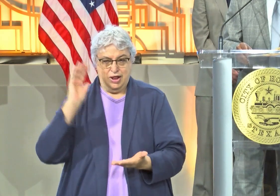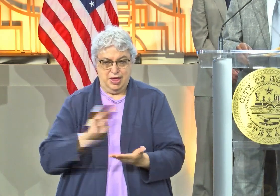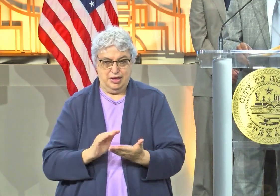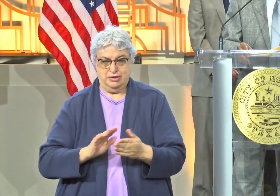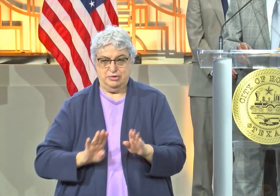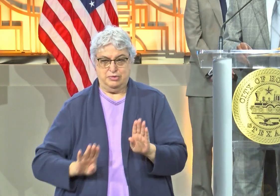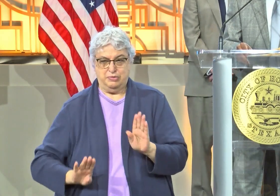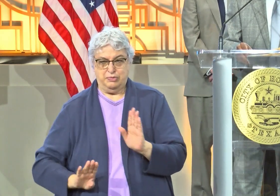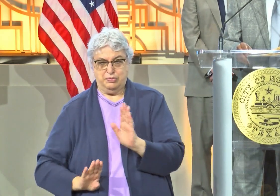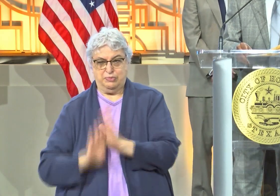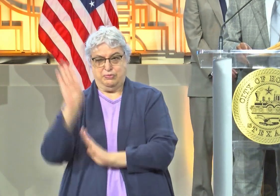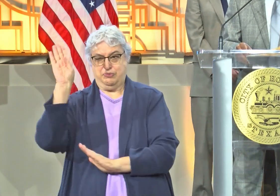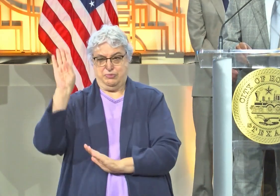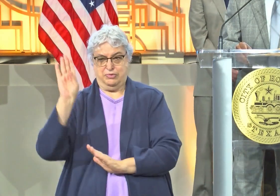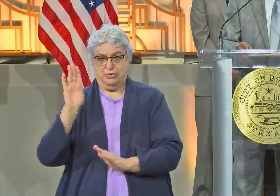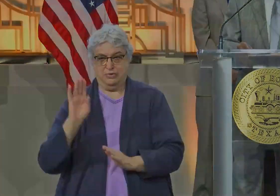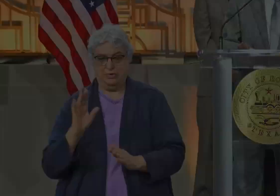virus coming into the city of Houston.